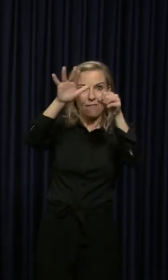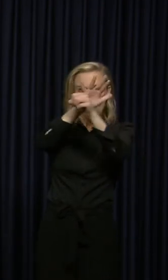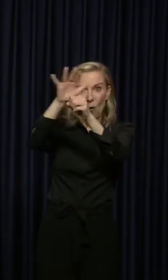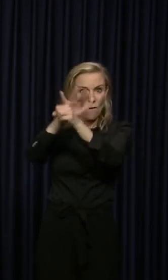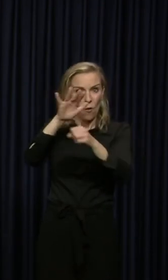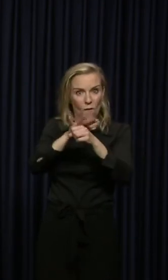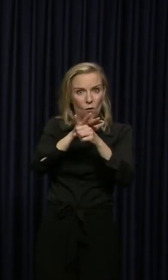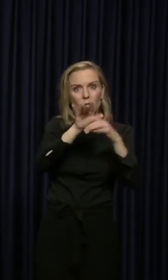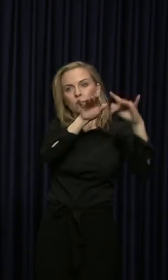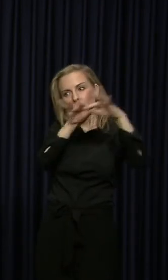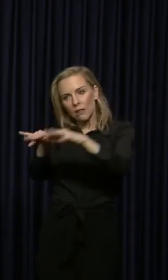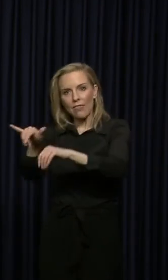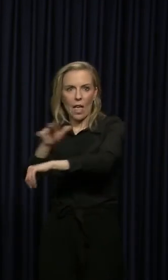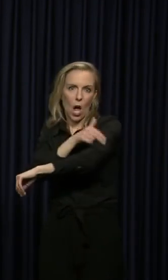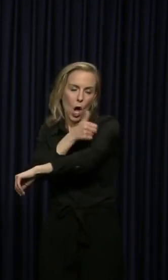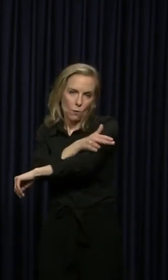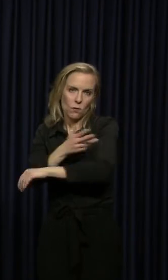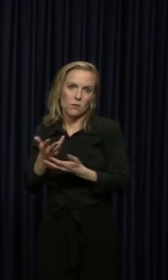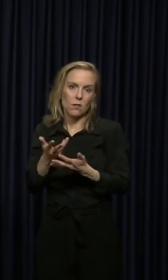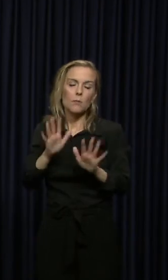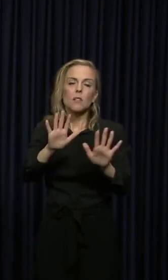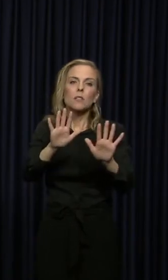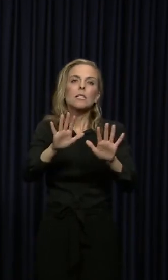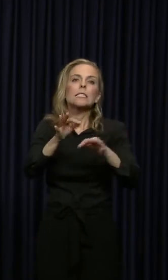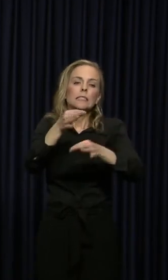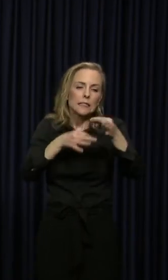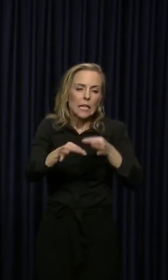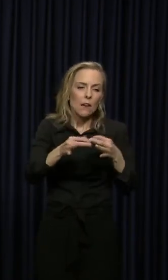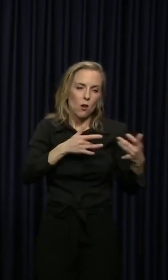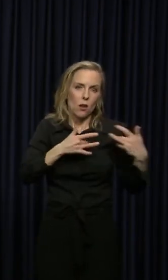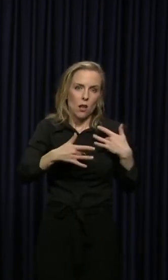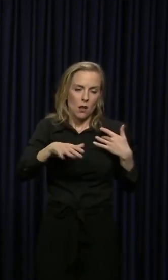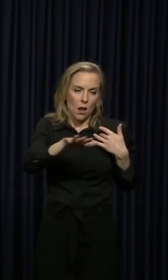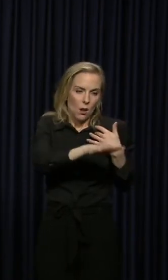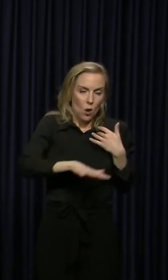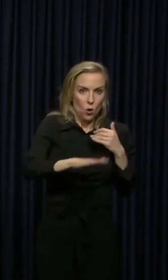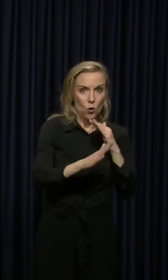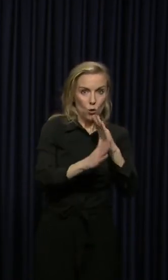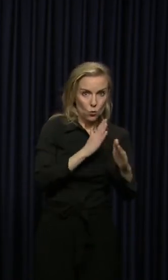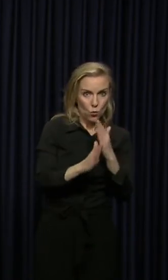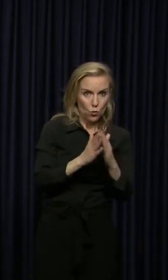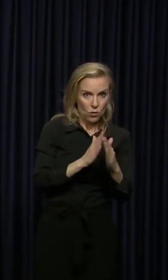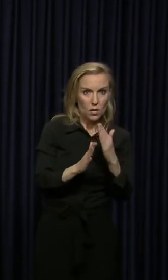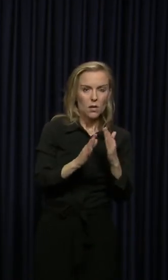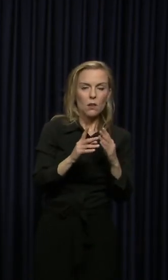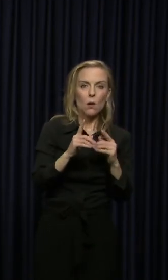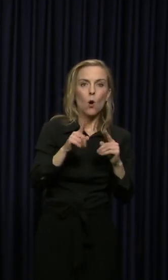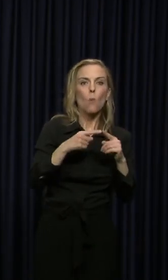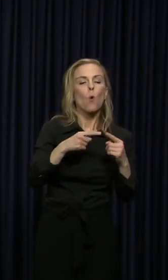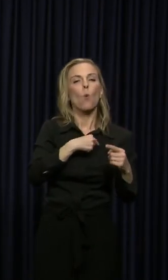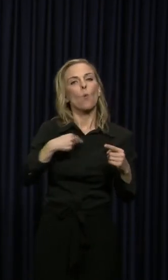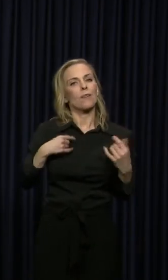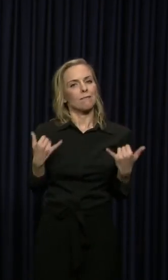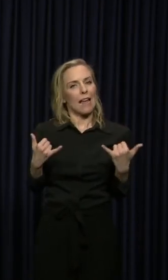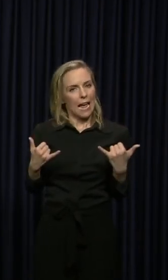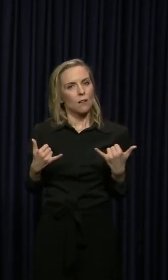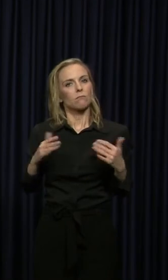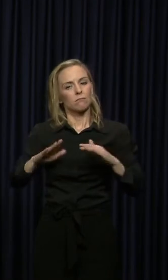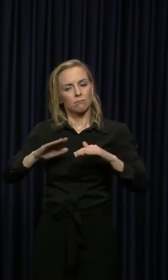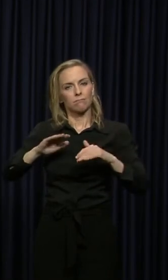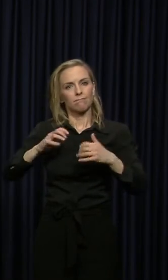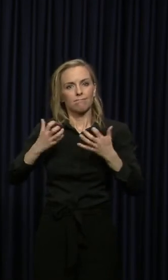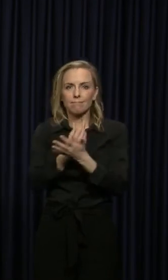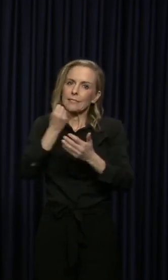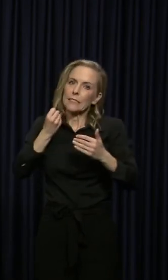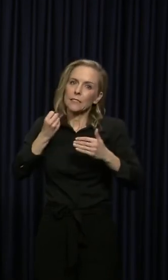instead of just being worried about the people in the community that I believe will be ready to come back, we're taking an extra step and